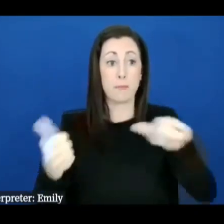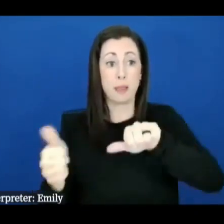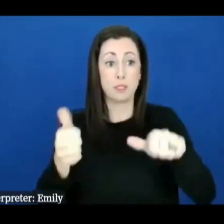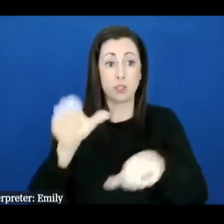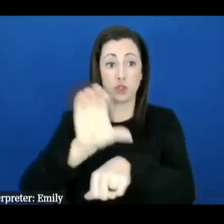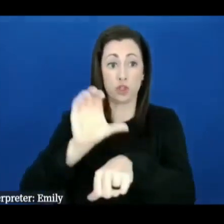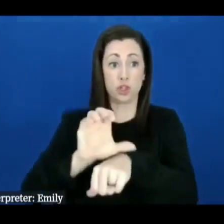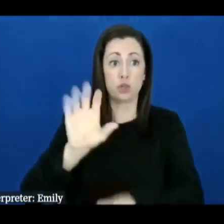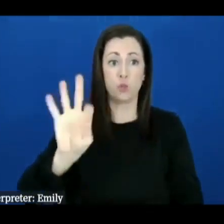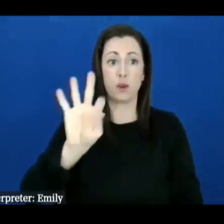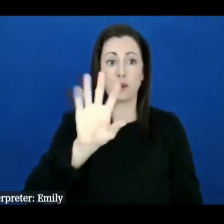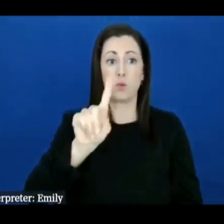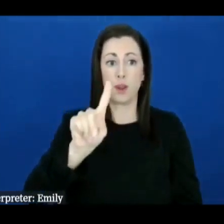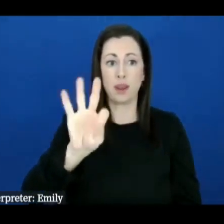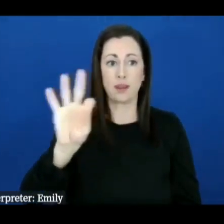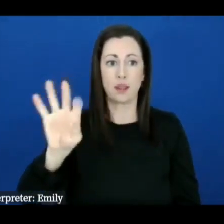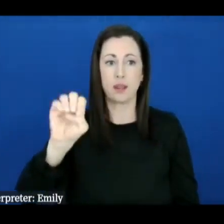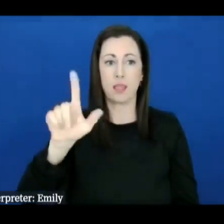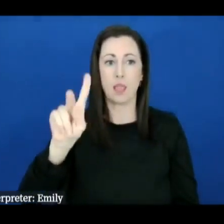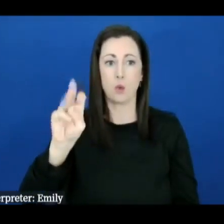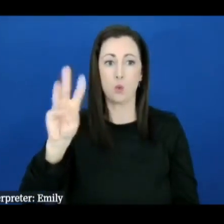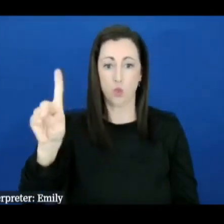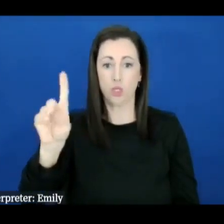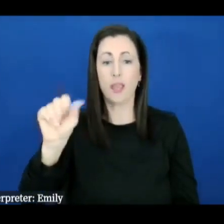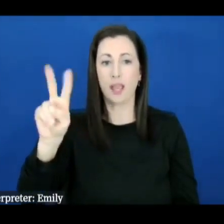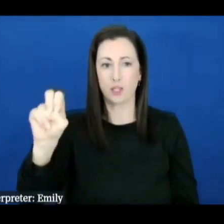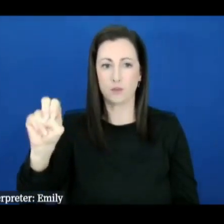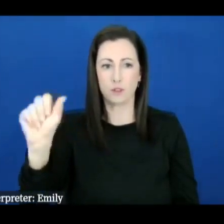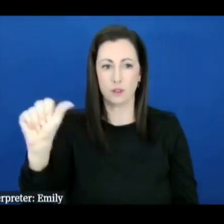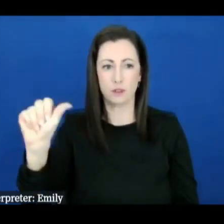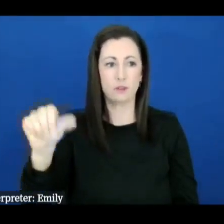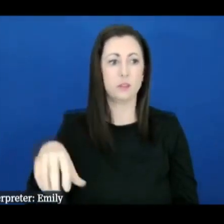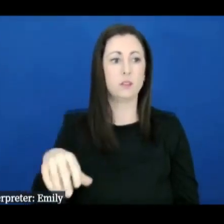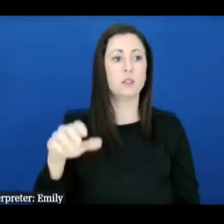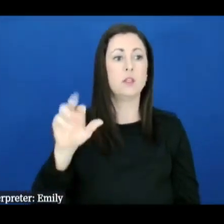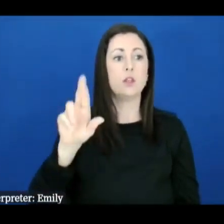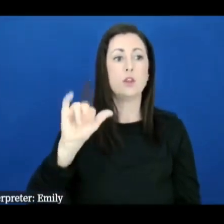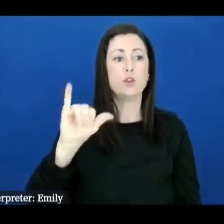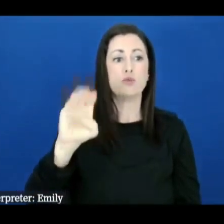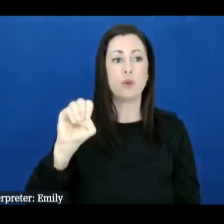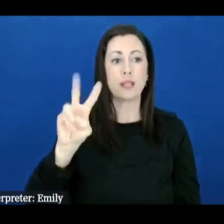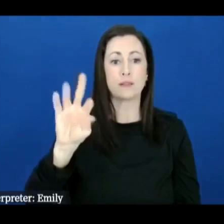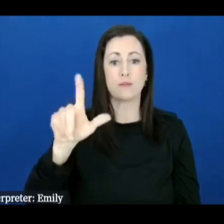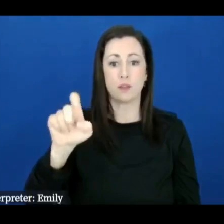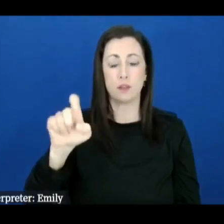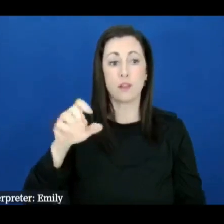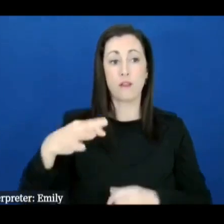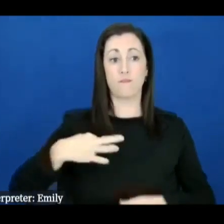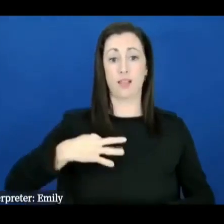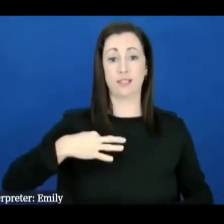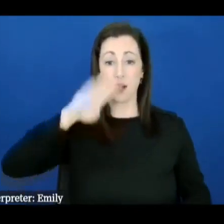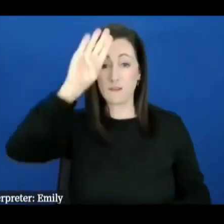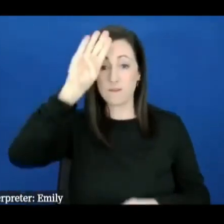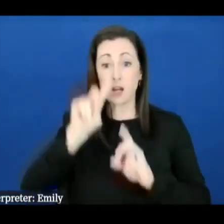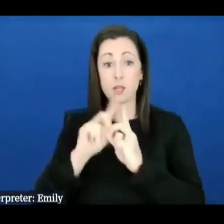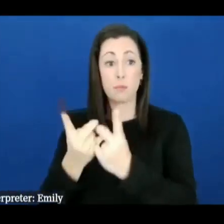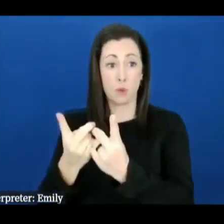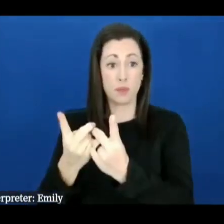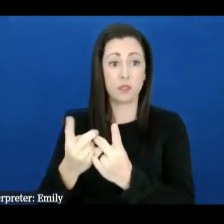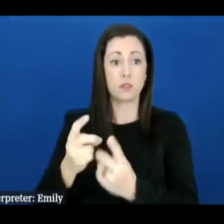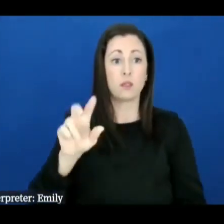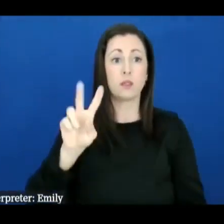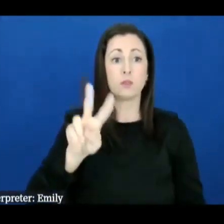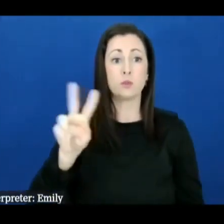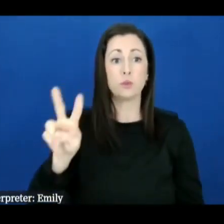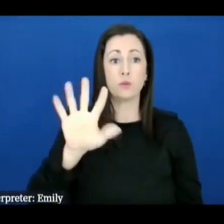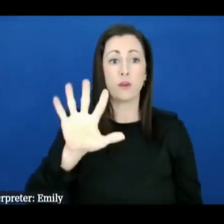Riceville volunteer fire department that's at 2251 Riceville Road Reams Creek the